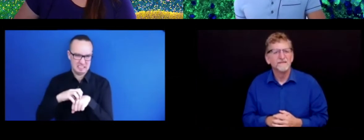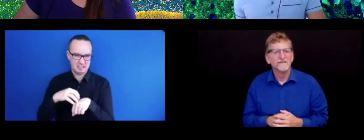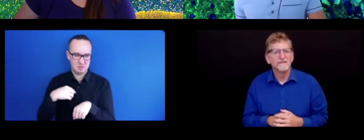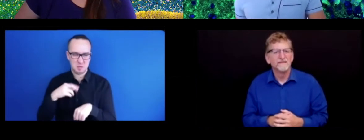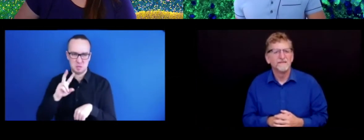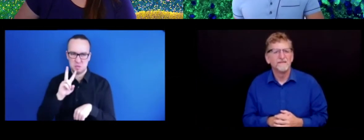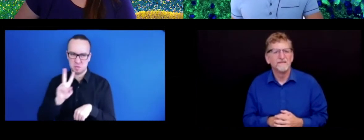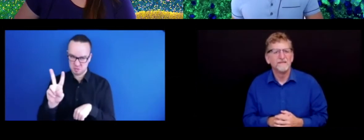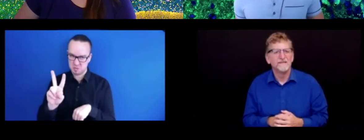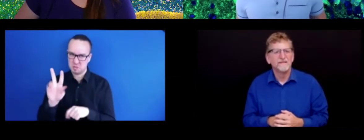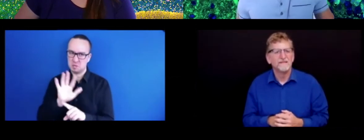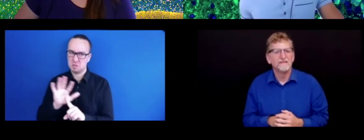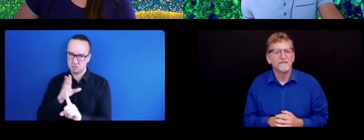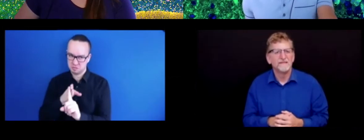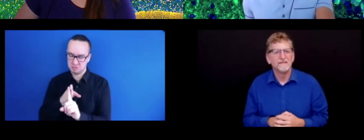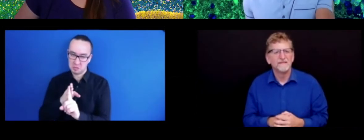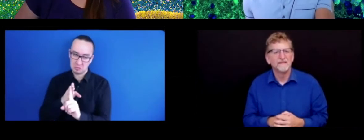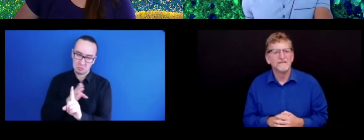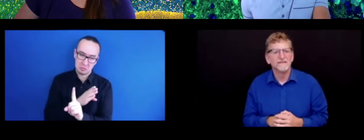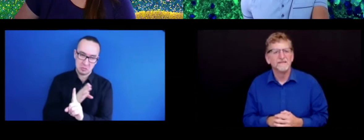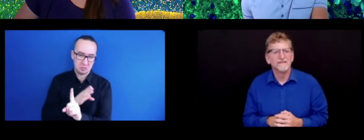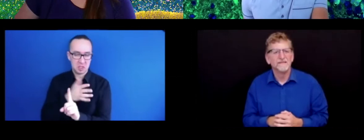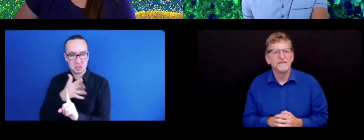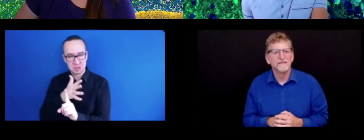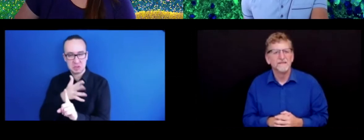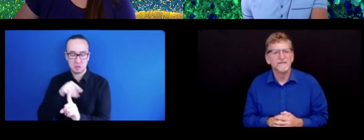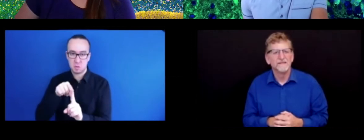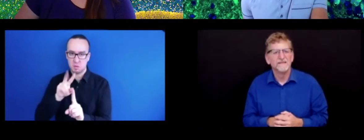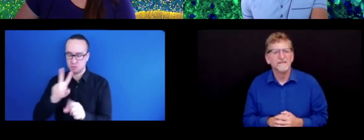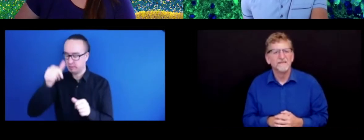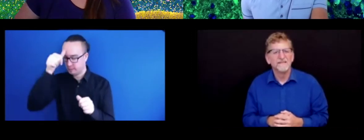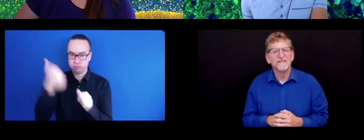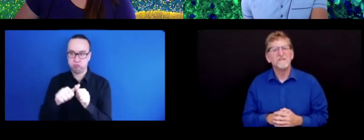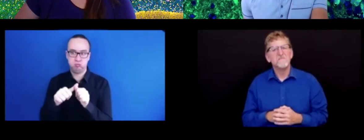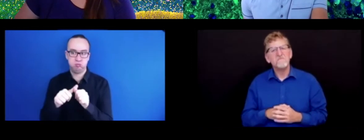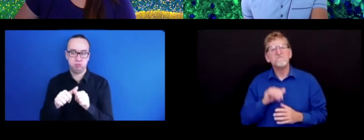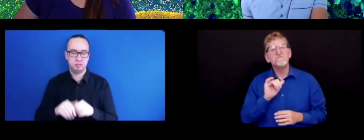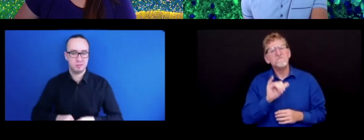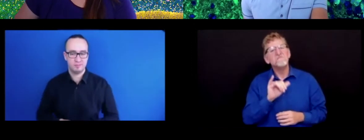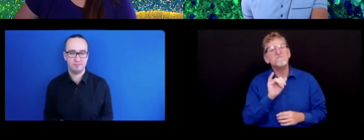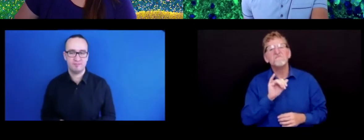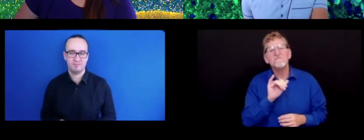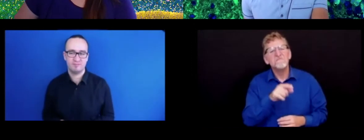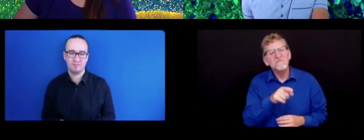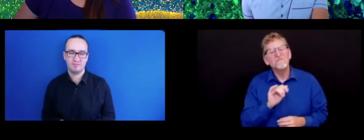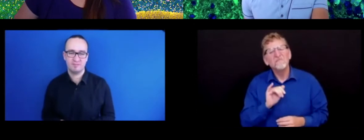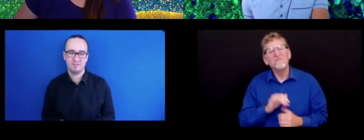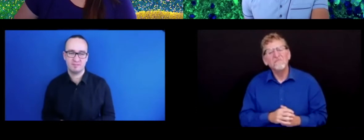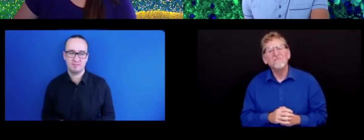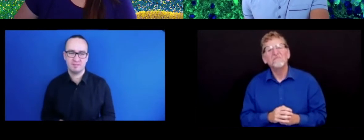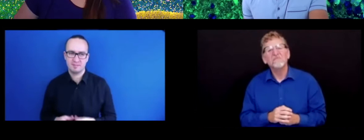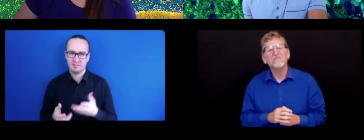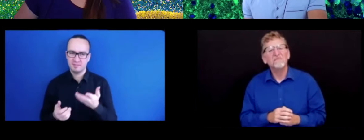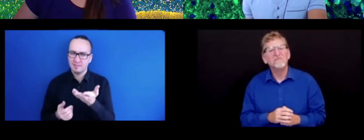I think it's my earliest memory. I'm not sure I remember anything before that. But that one definitely stands out. Yeah, I can imagine it might.